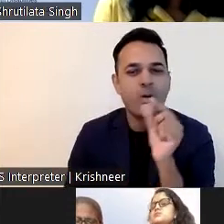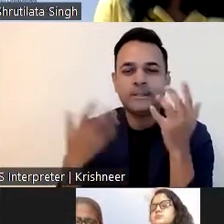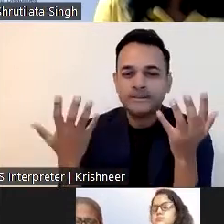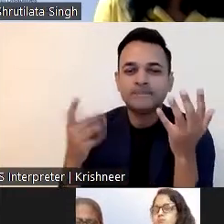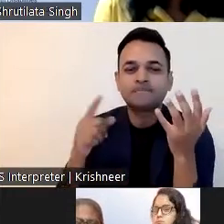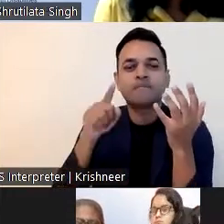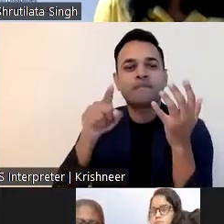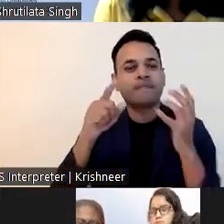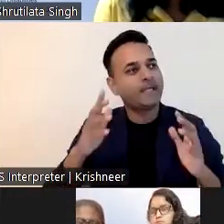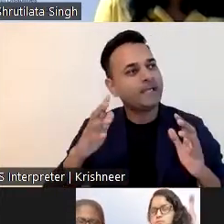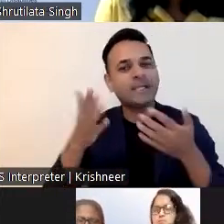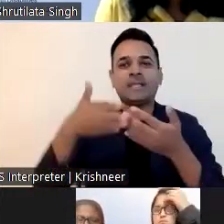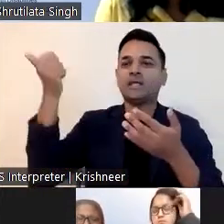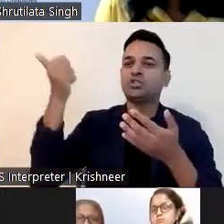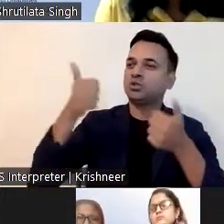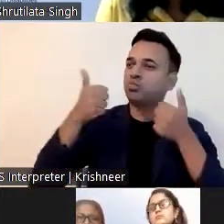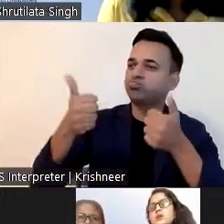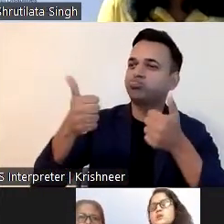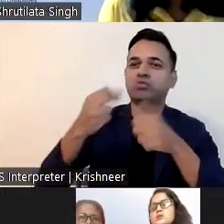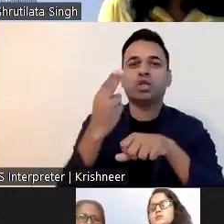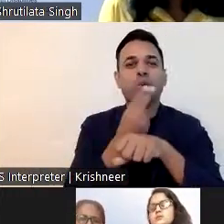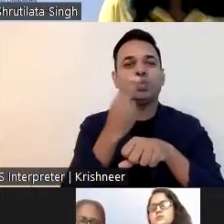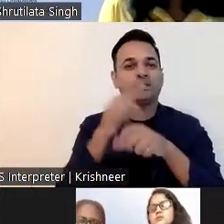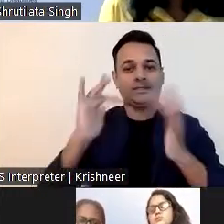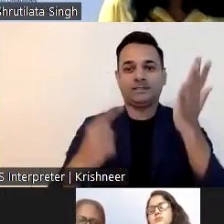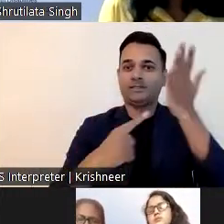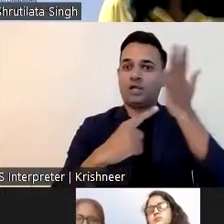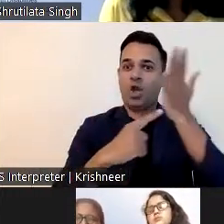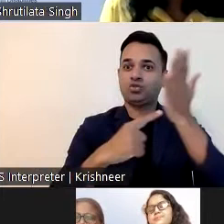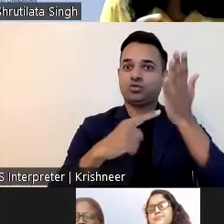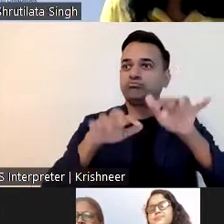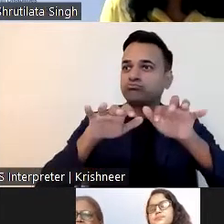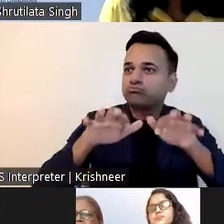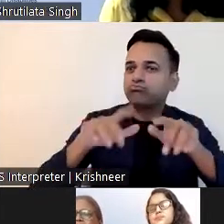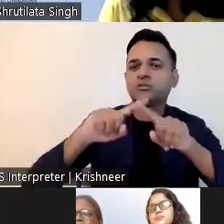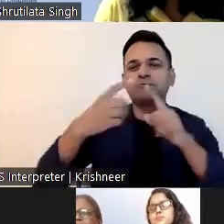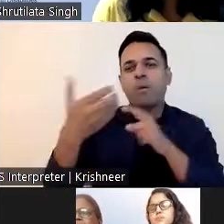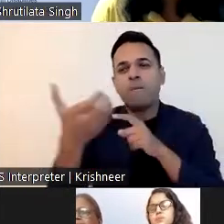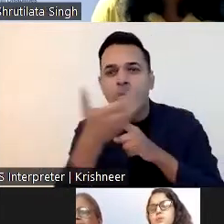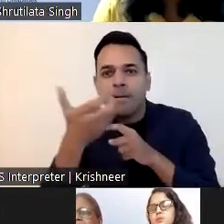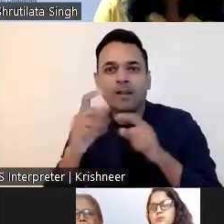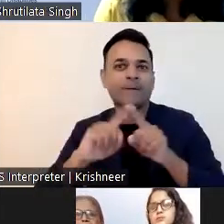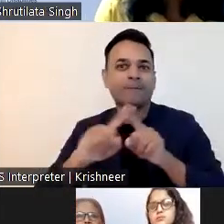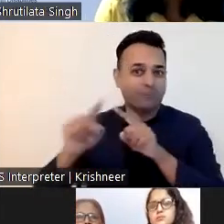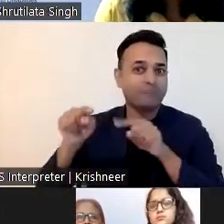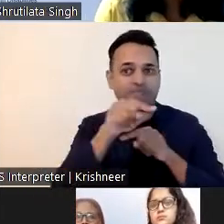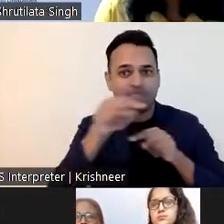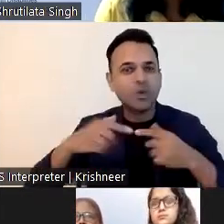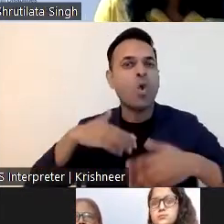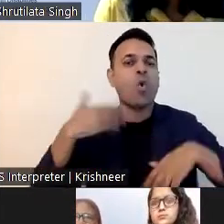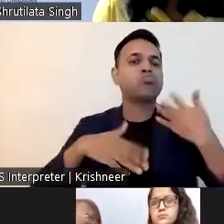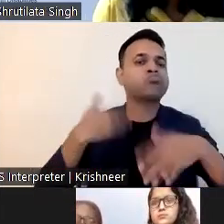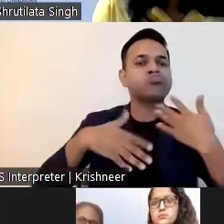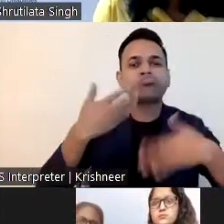It is not like that people with civil communication disability cannot contribute at the workplace.